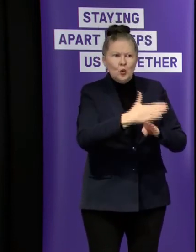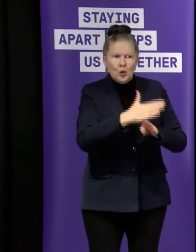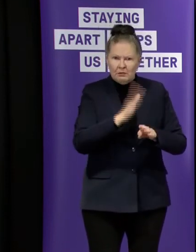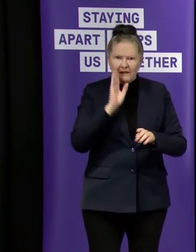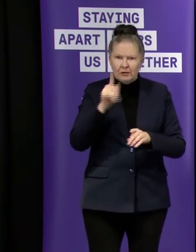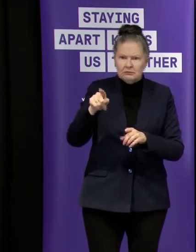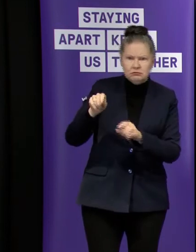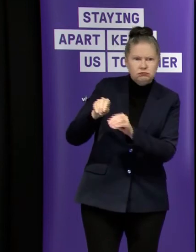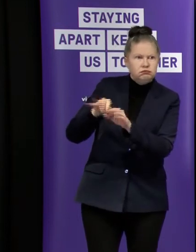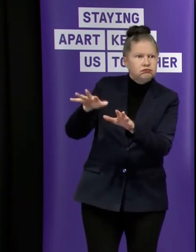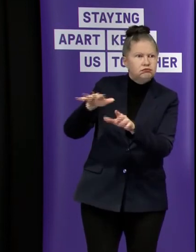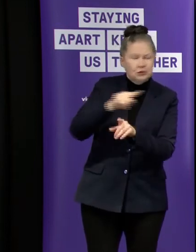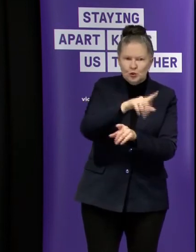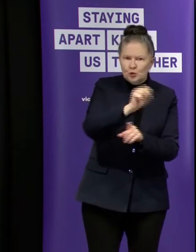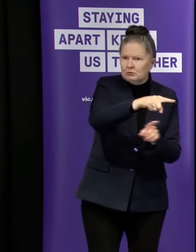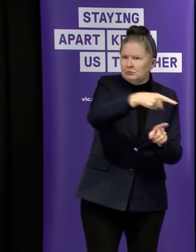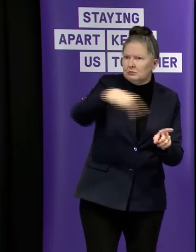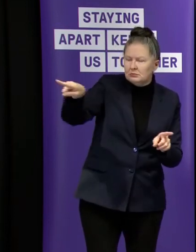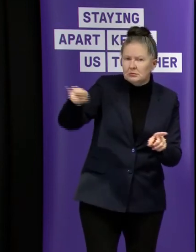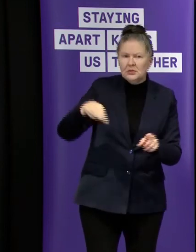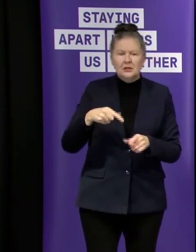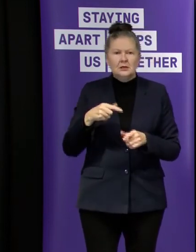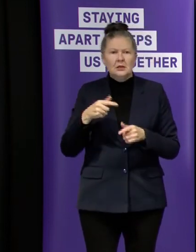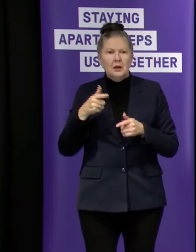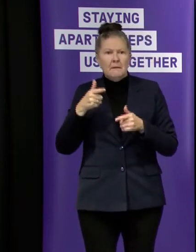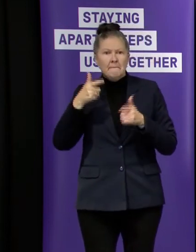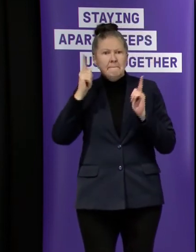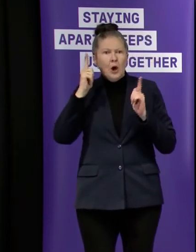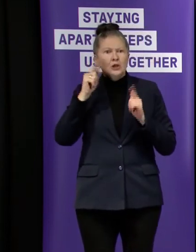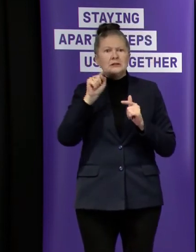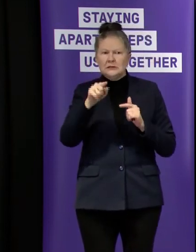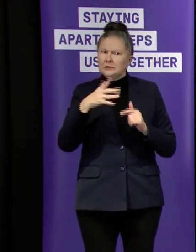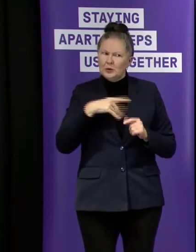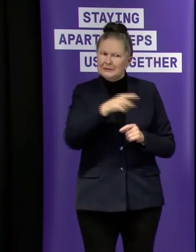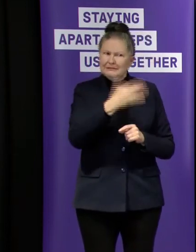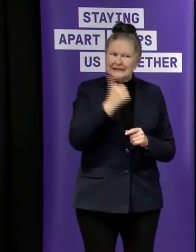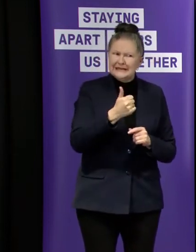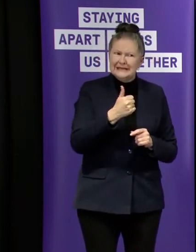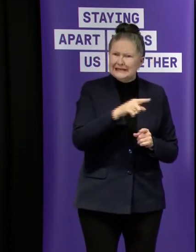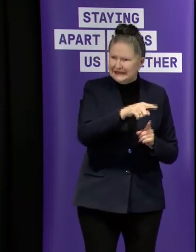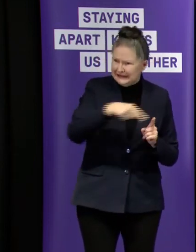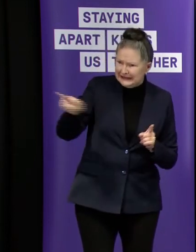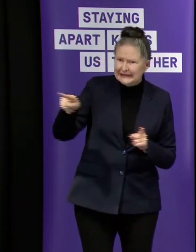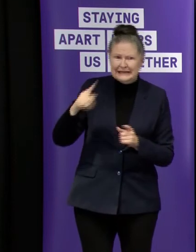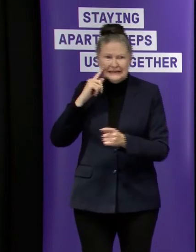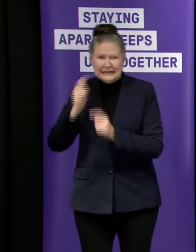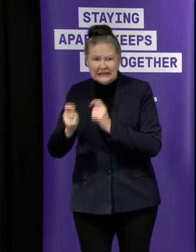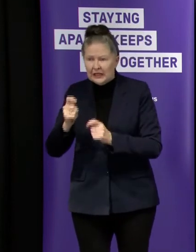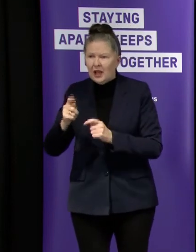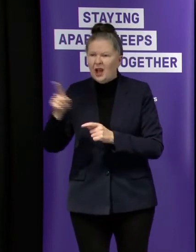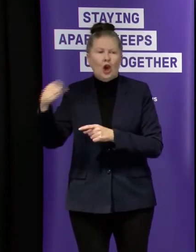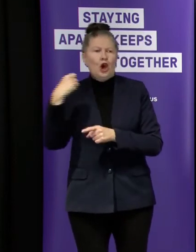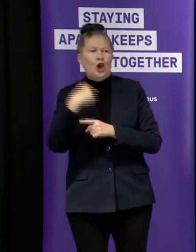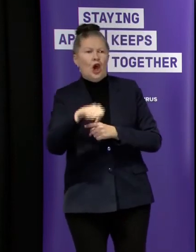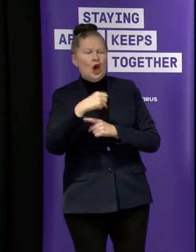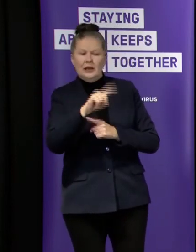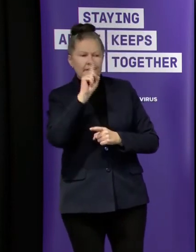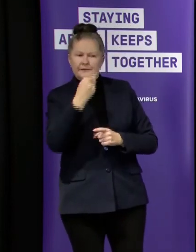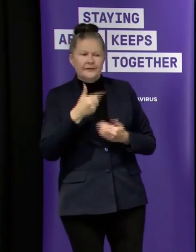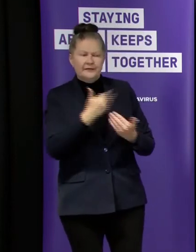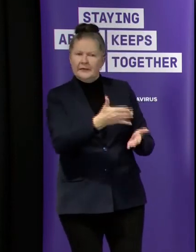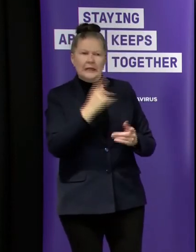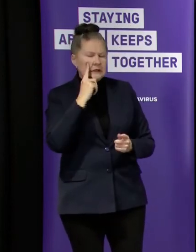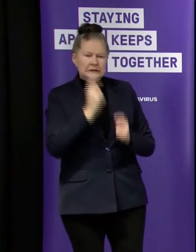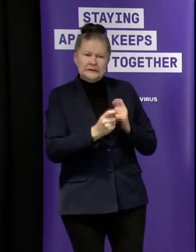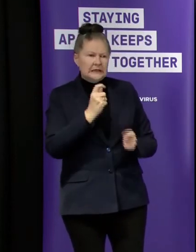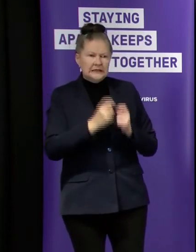and their employer would really prefer if they get tested just to be safe but they're getting turned back because they don't have any symptoms and it's getting to the